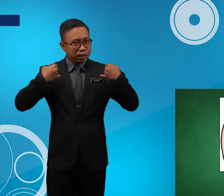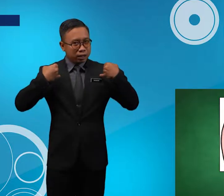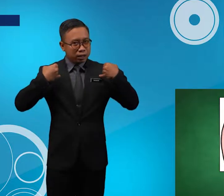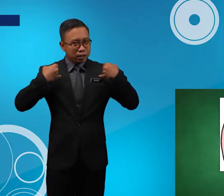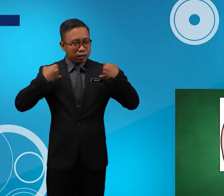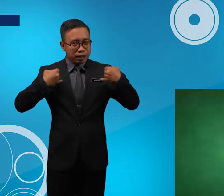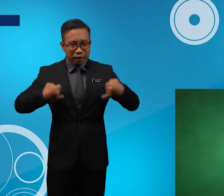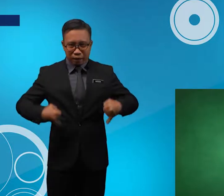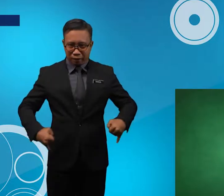Jacket